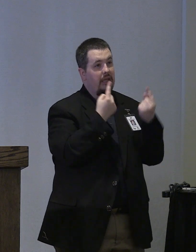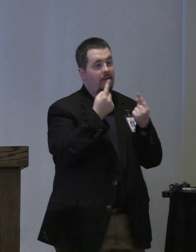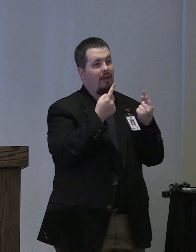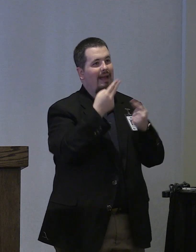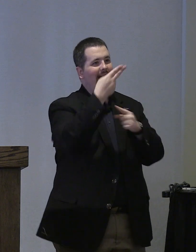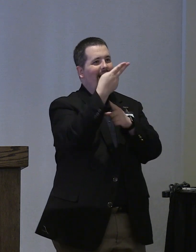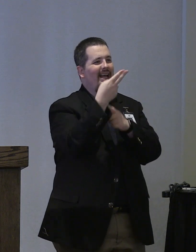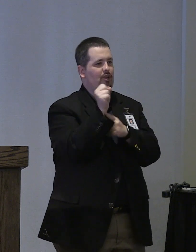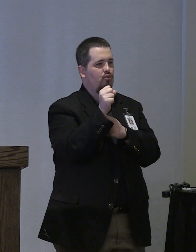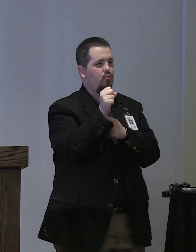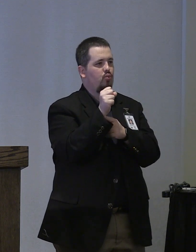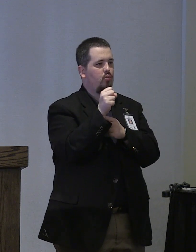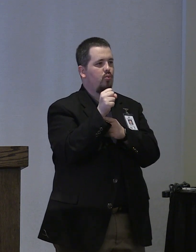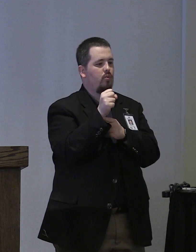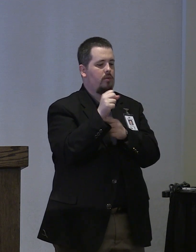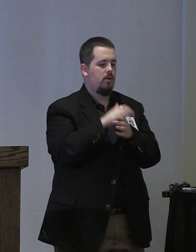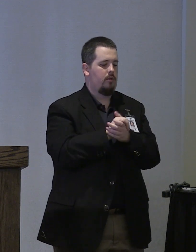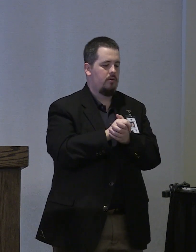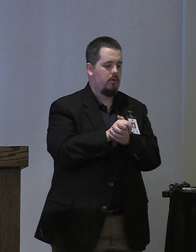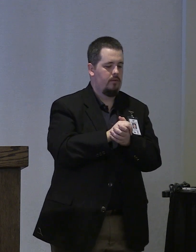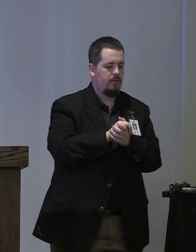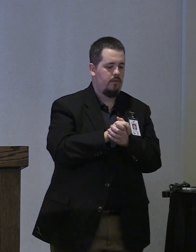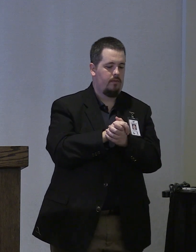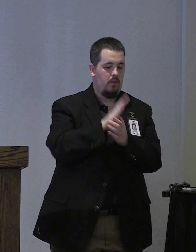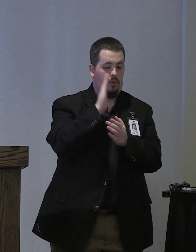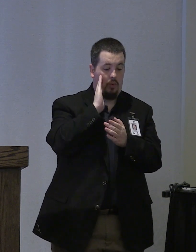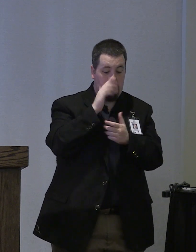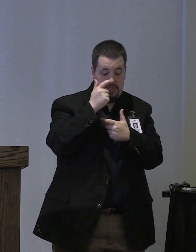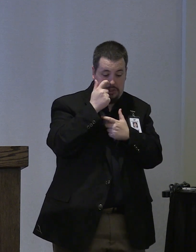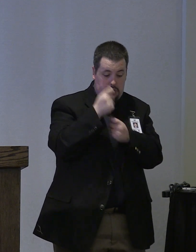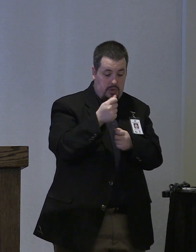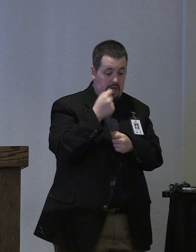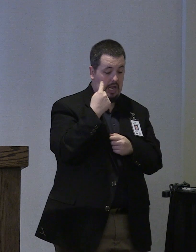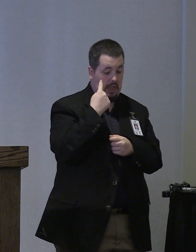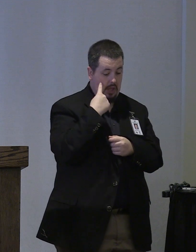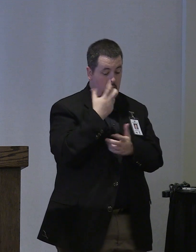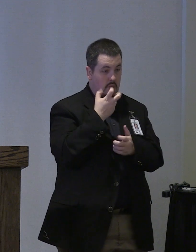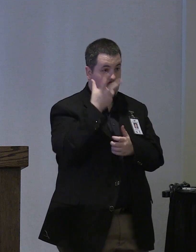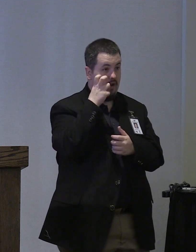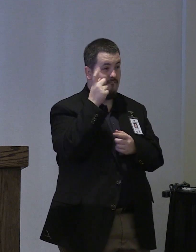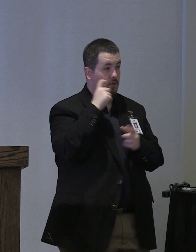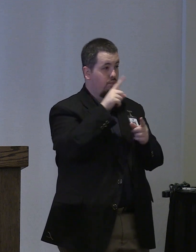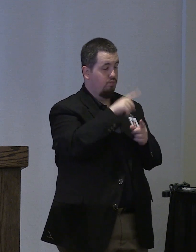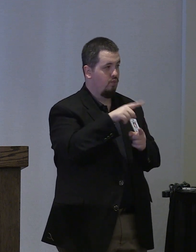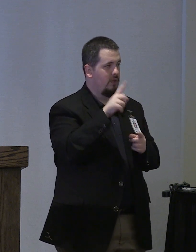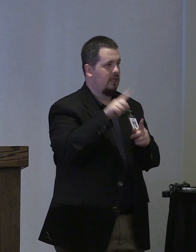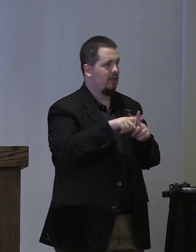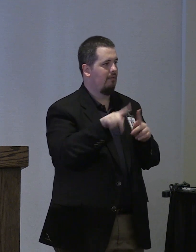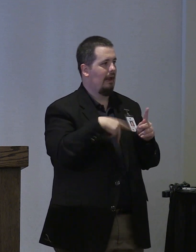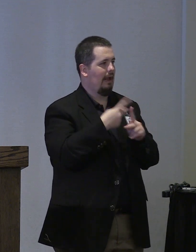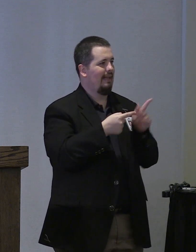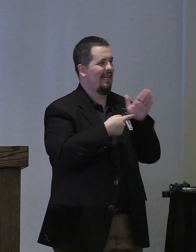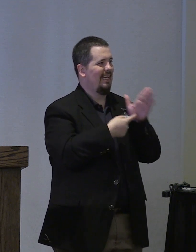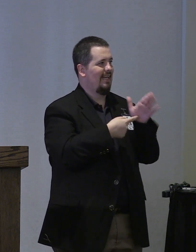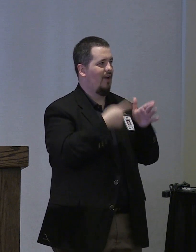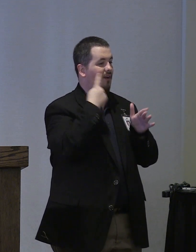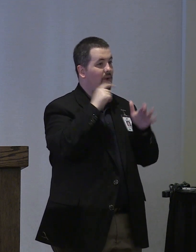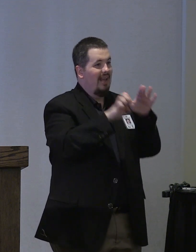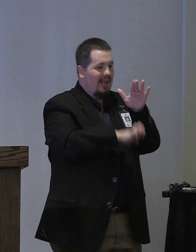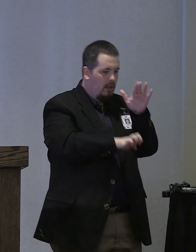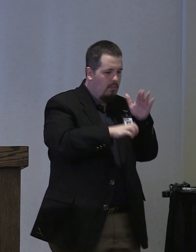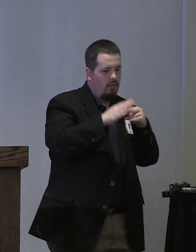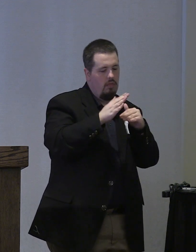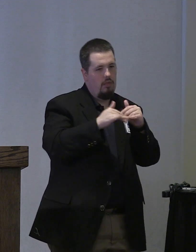in the high school space it's going to be interesting i think and we would love to hear from you all about types of indicators for elementary